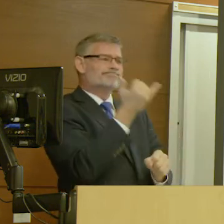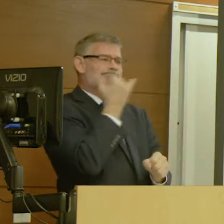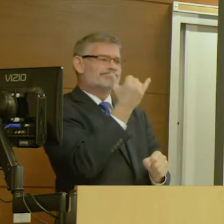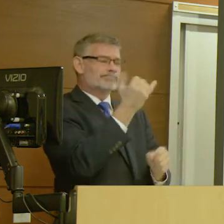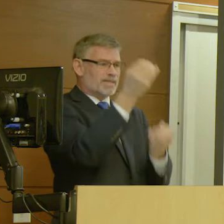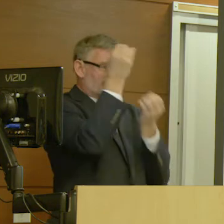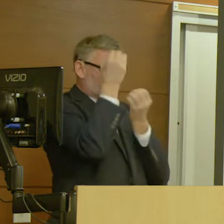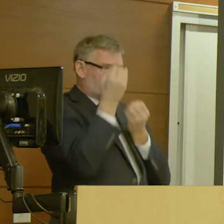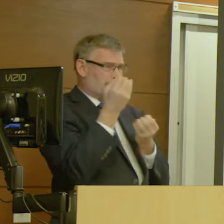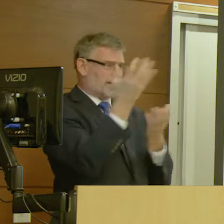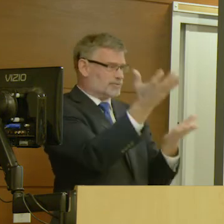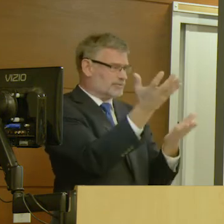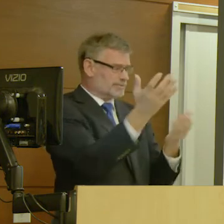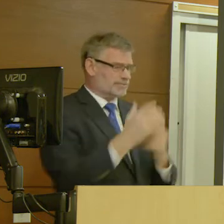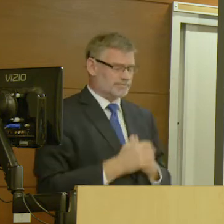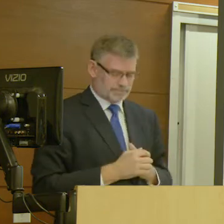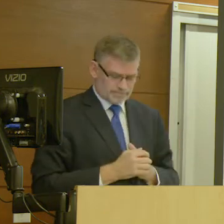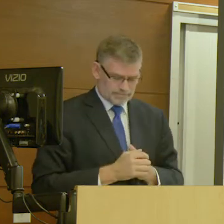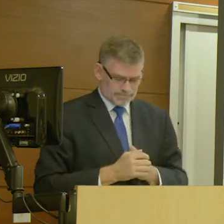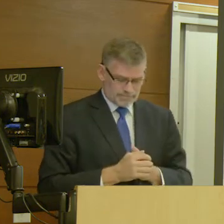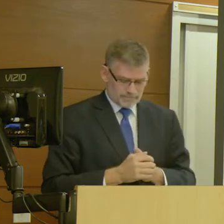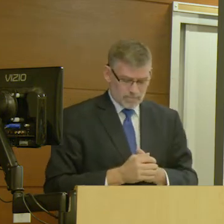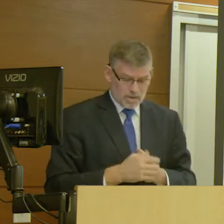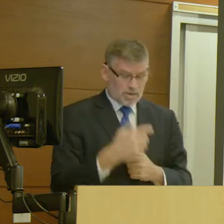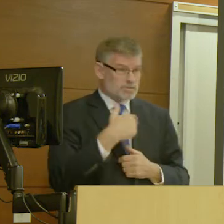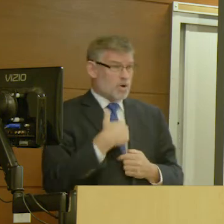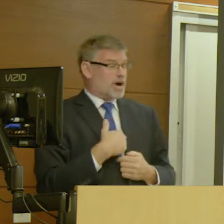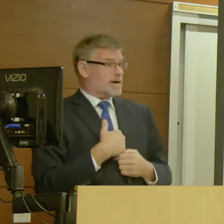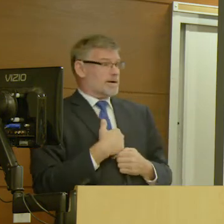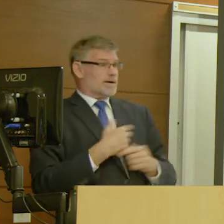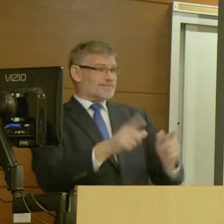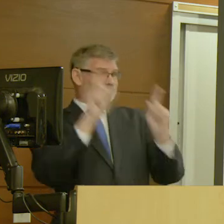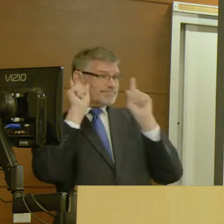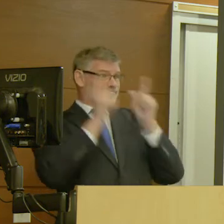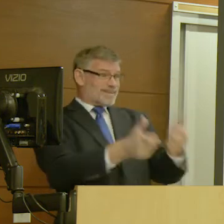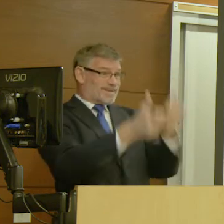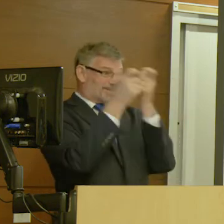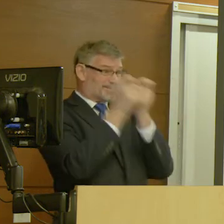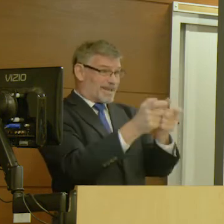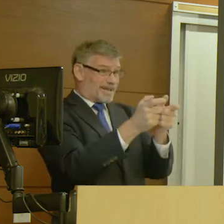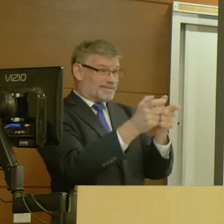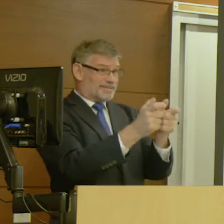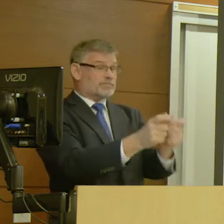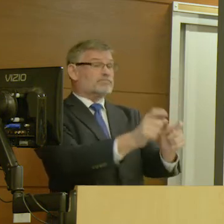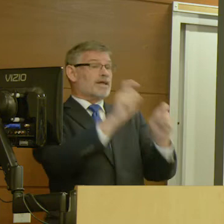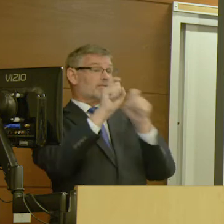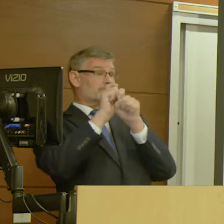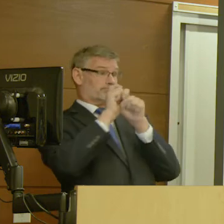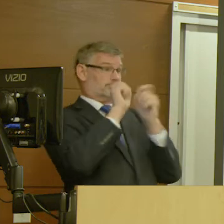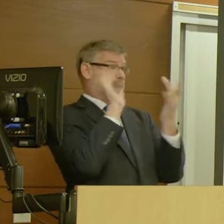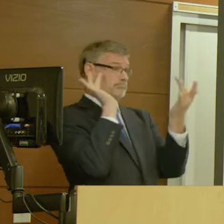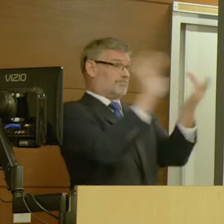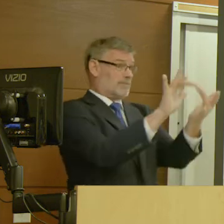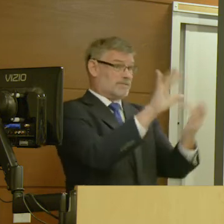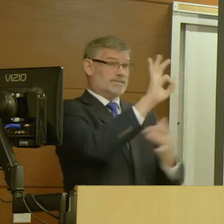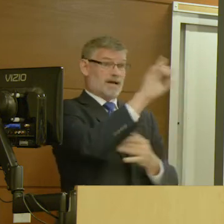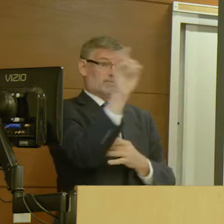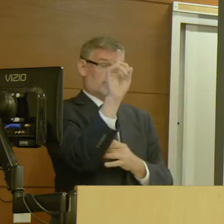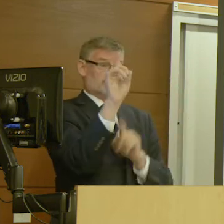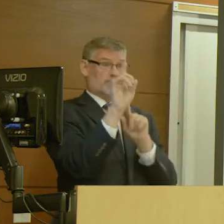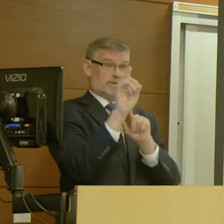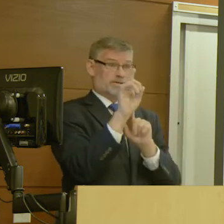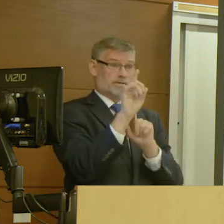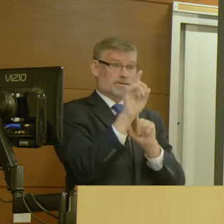voice. It just so happened that the telecommunicator received erroneous information. I happened to text